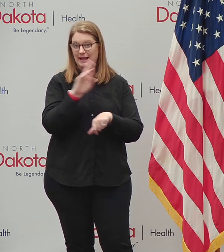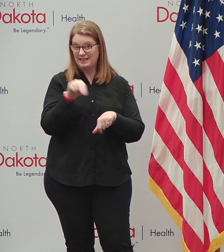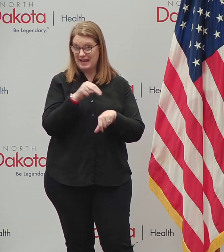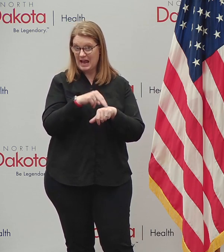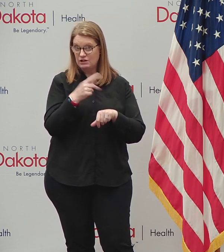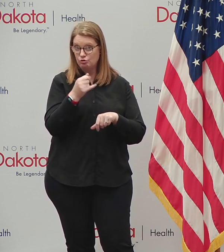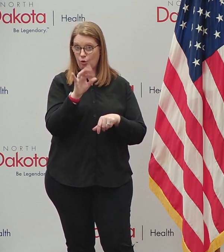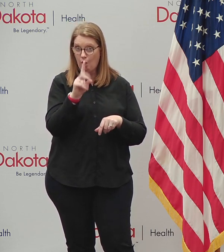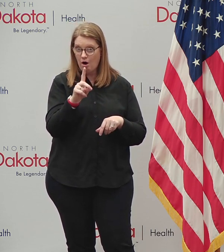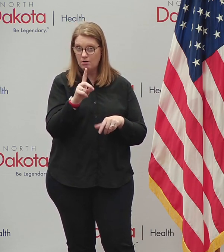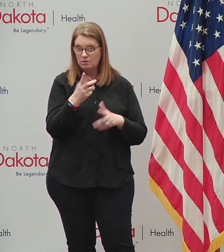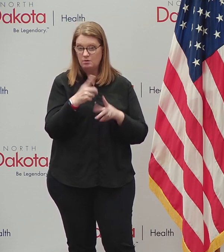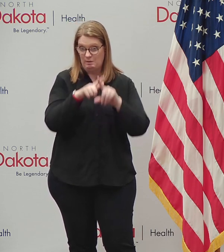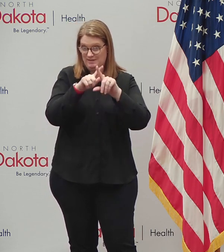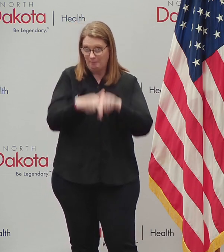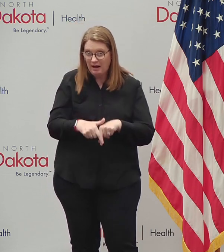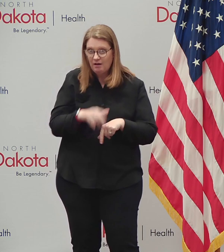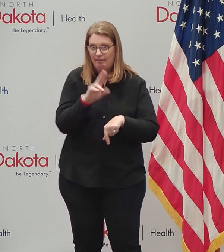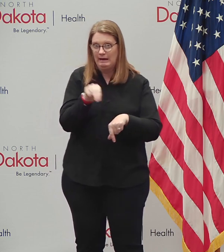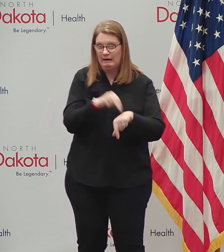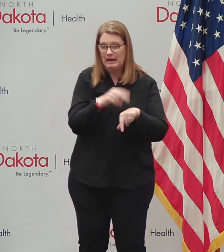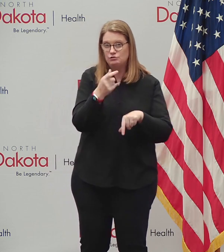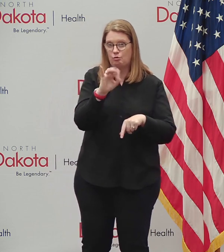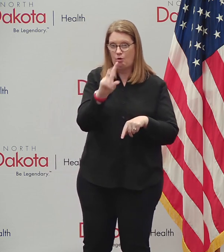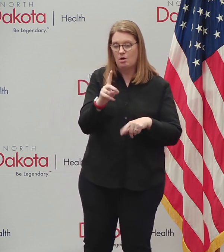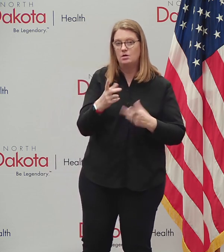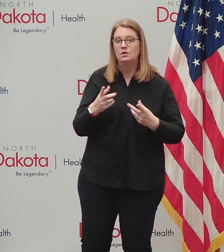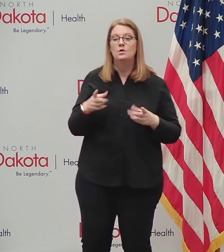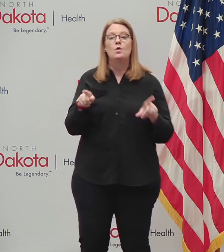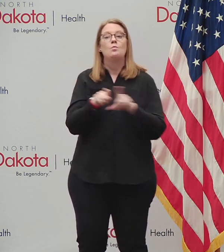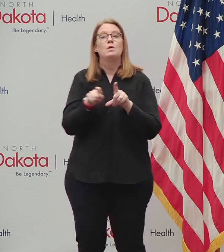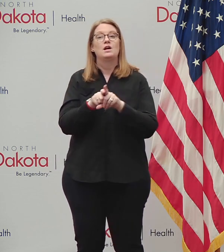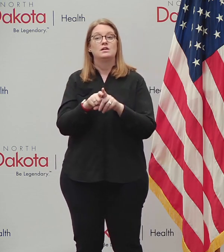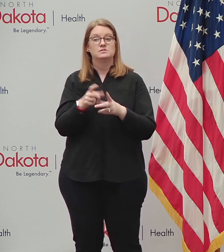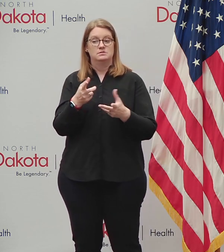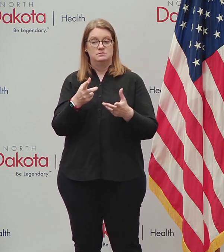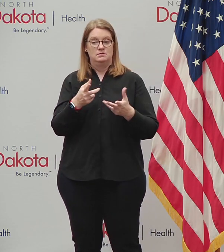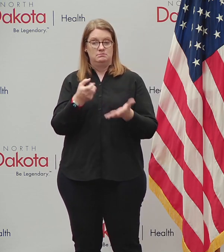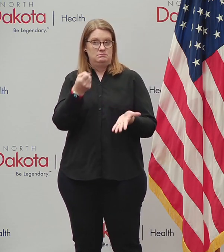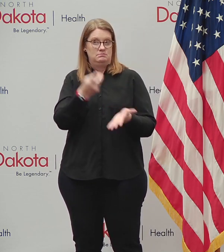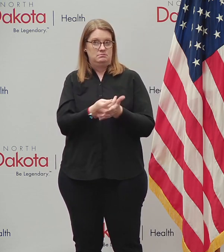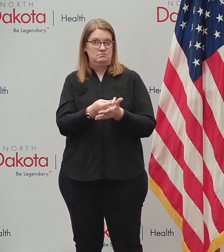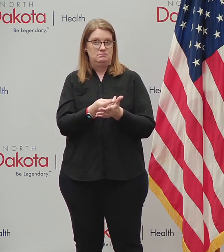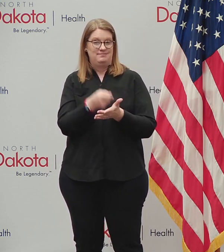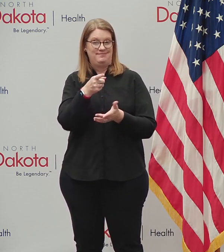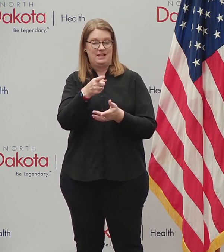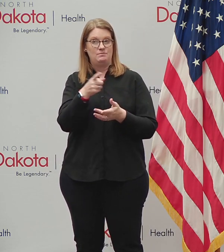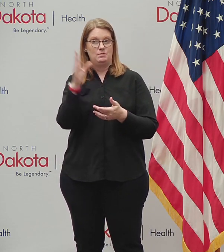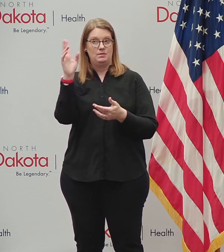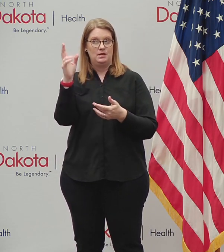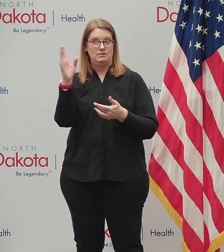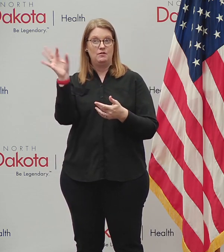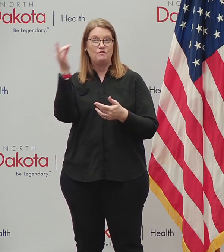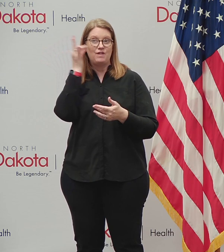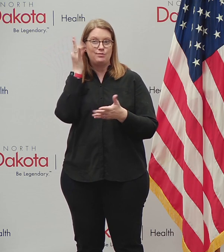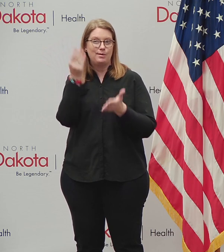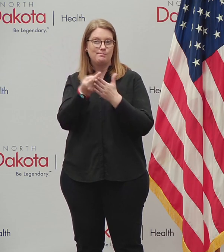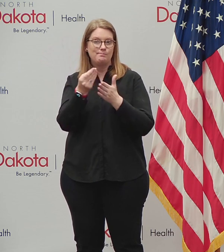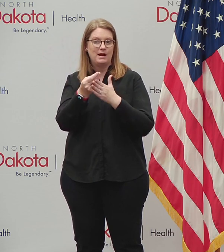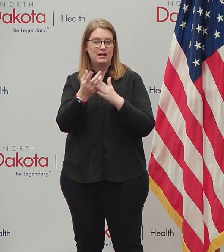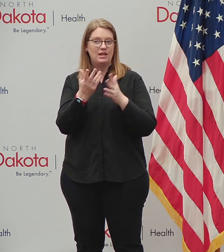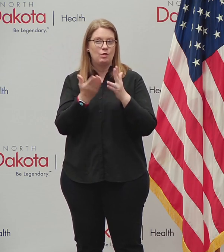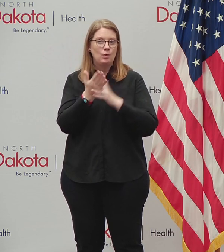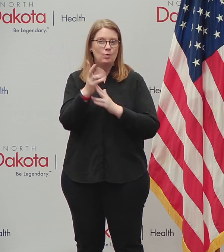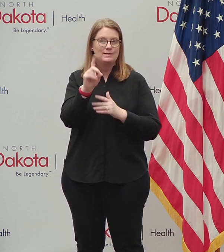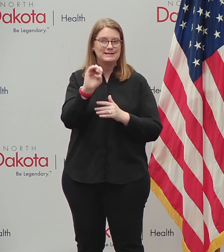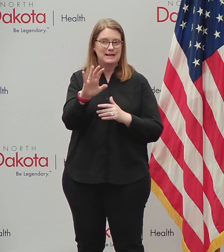extensively and we've got authority for them to be on federal funding through December 15th. Uh, if